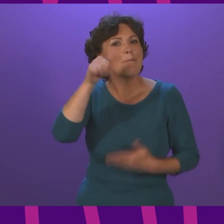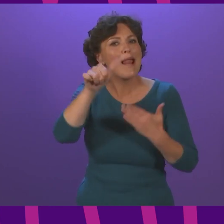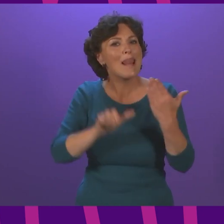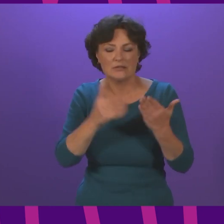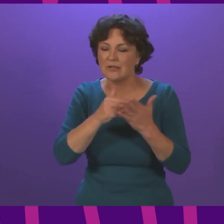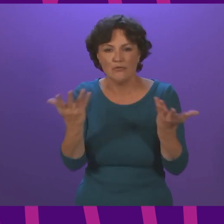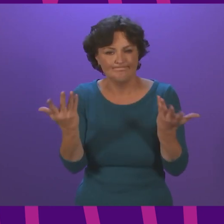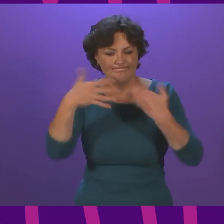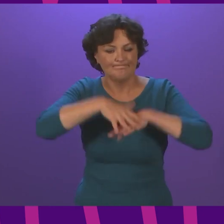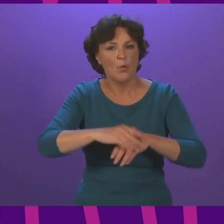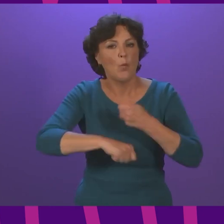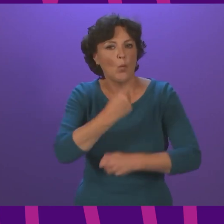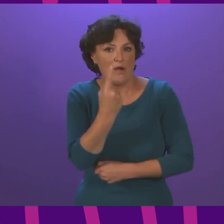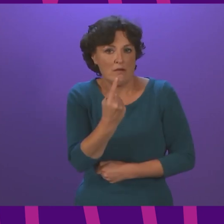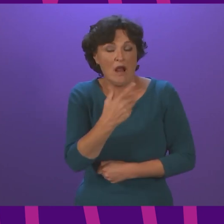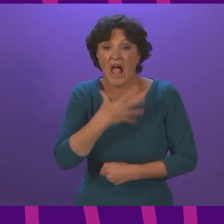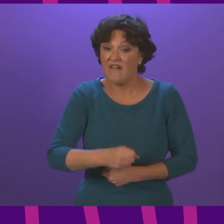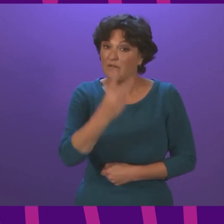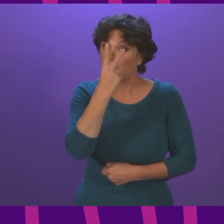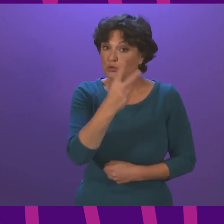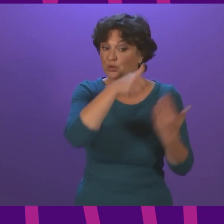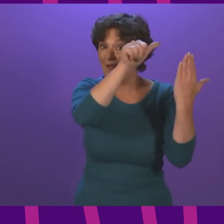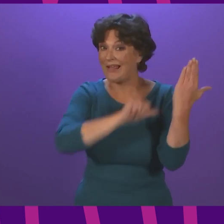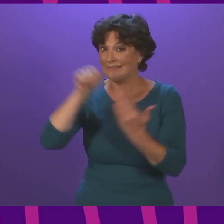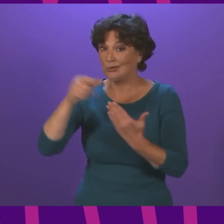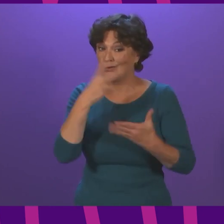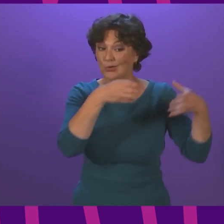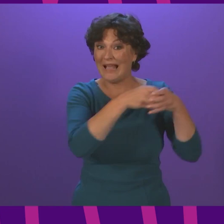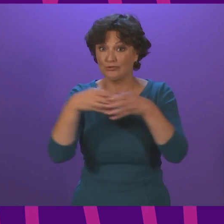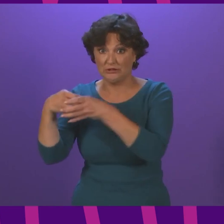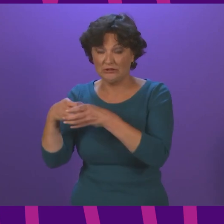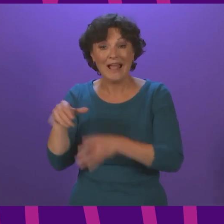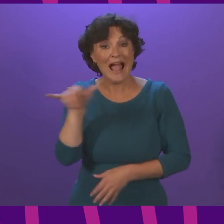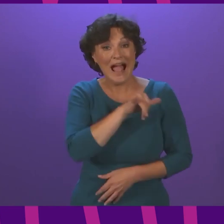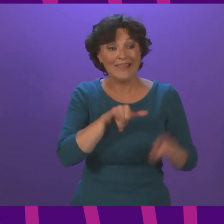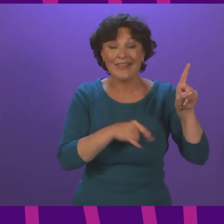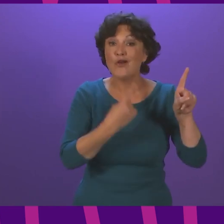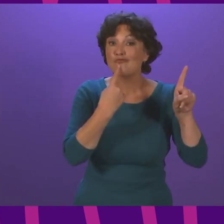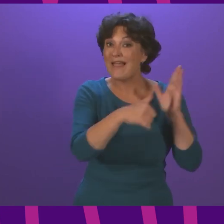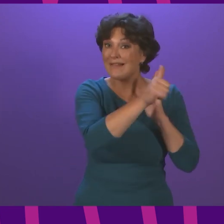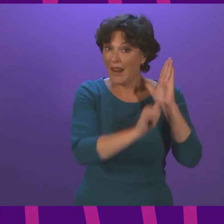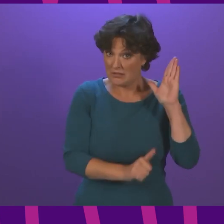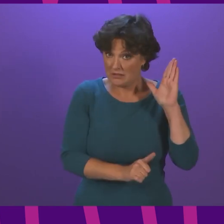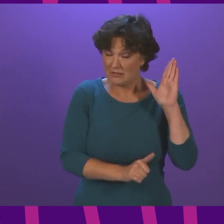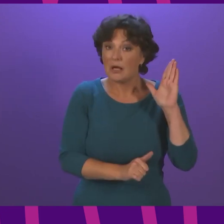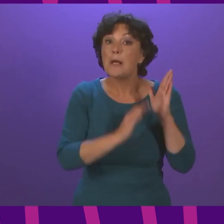been merged? This means that there are now only two categories of country, those on the so-called red list, which are, of course, the highest